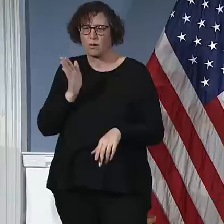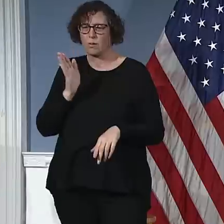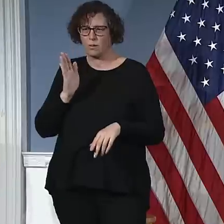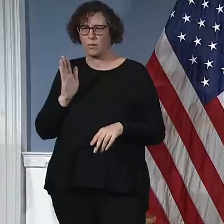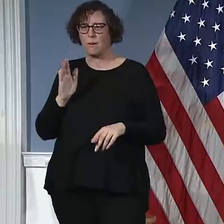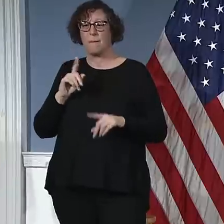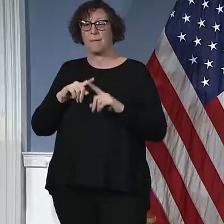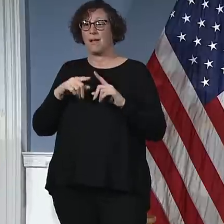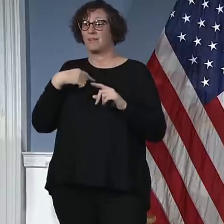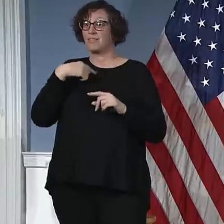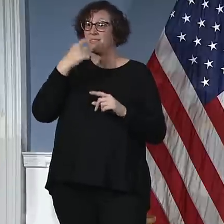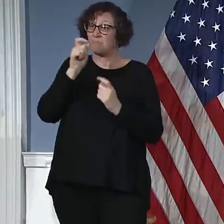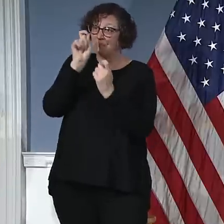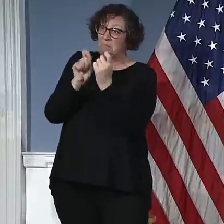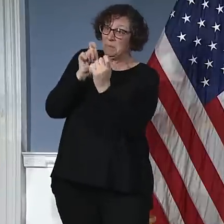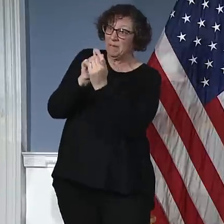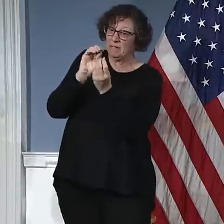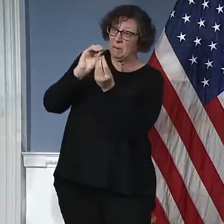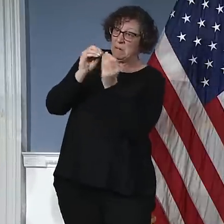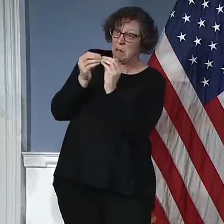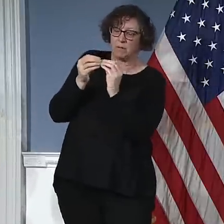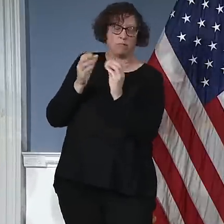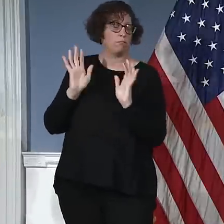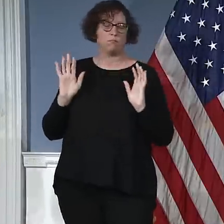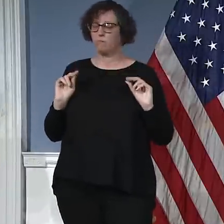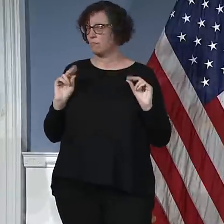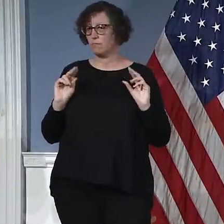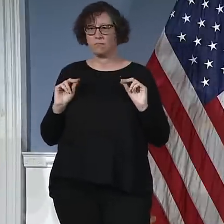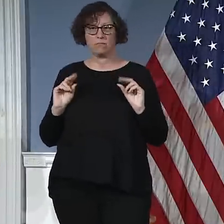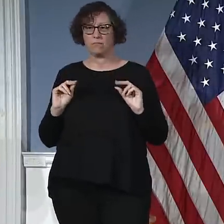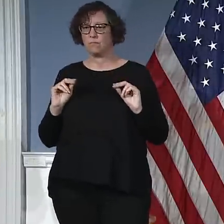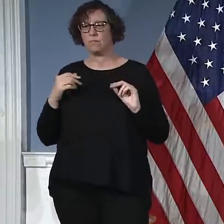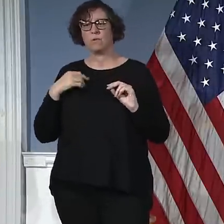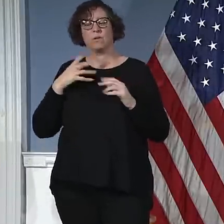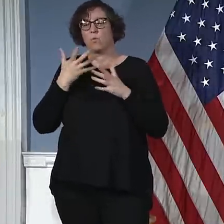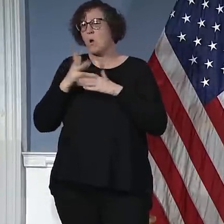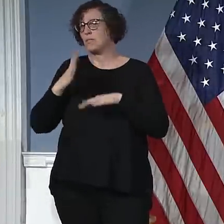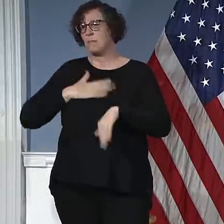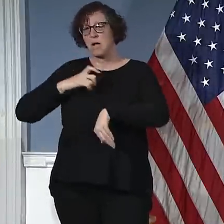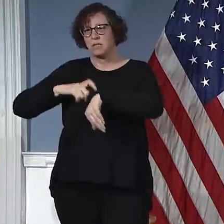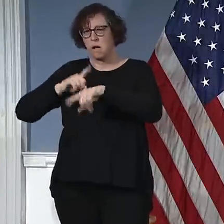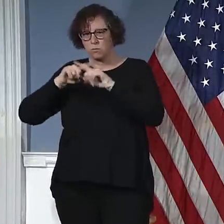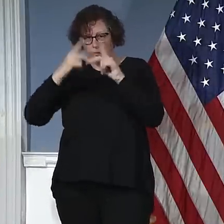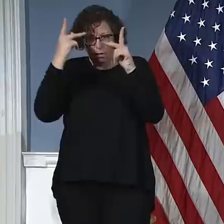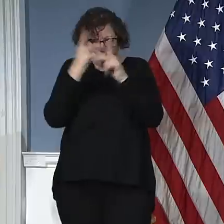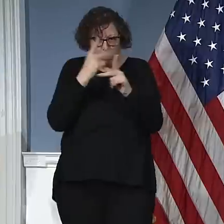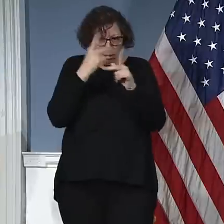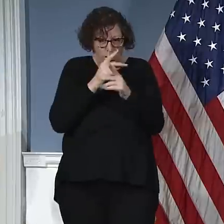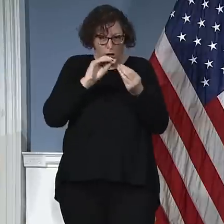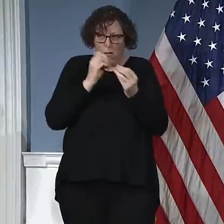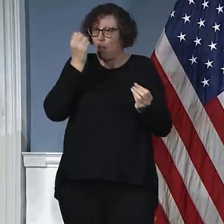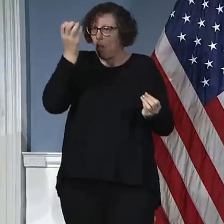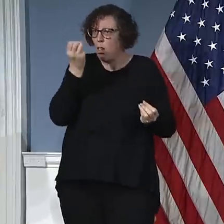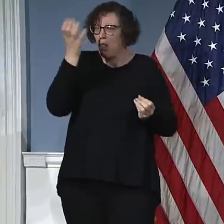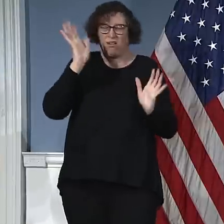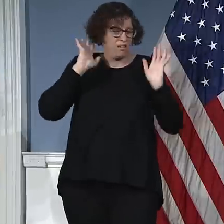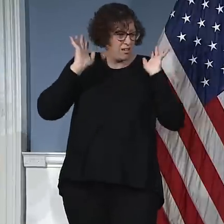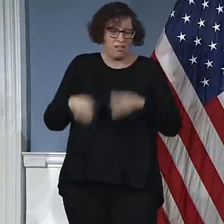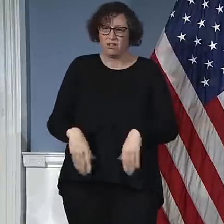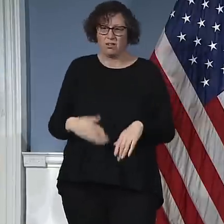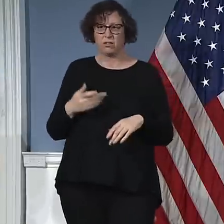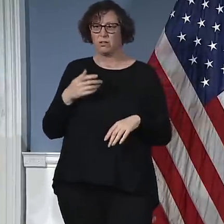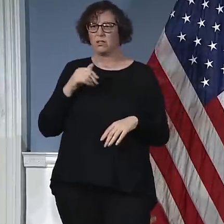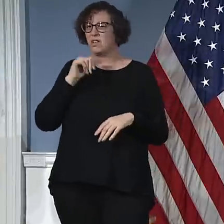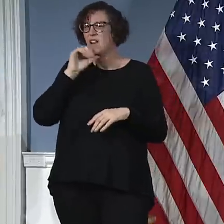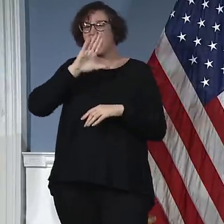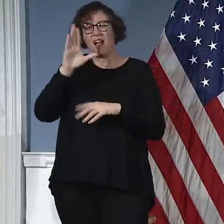It's not fair. It's not a good use of our time. Our job is to give you the overview and be very, very honest where we are at any given point